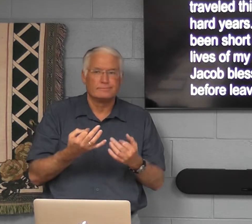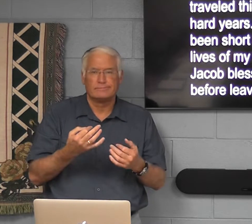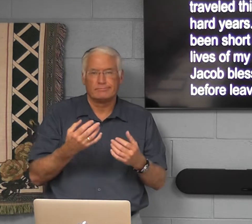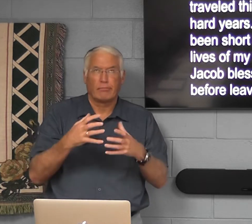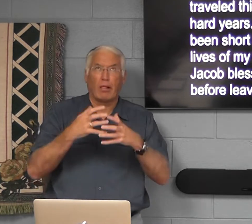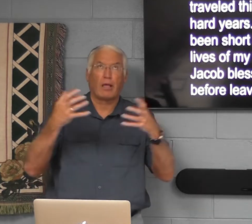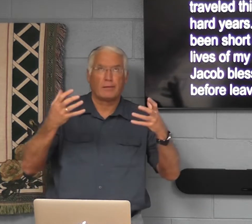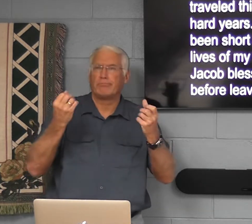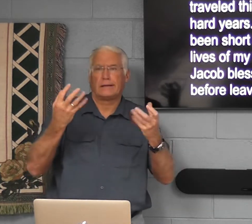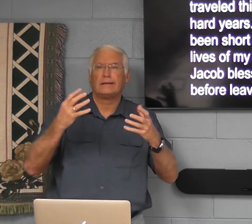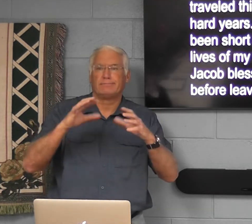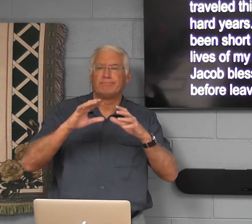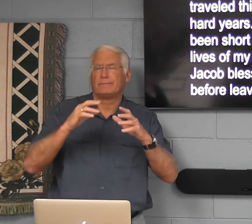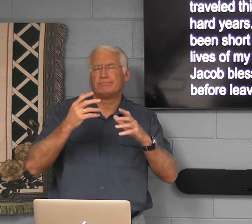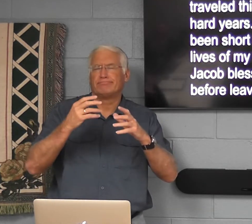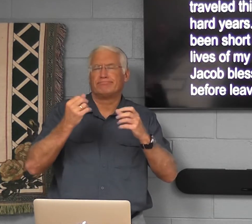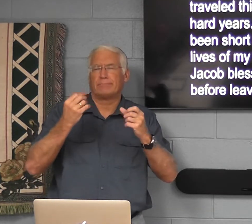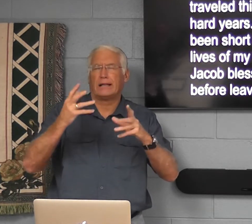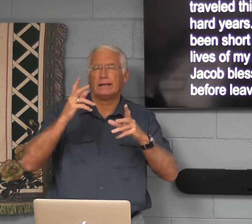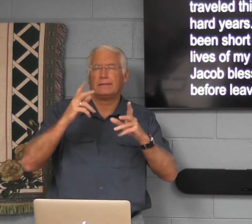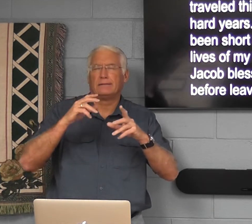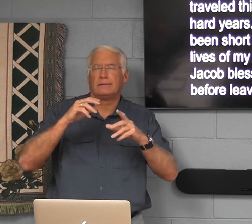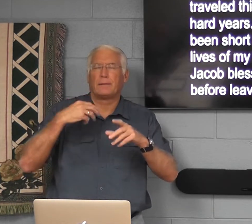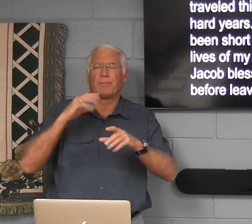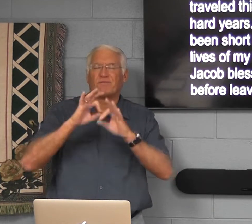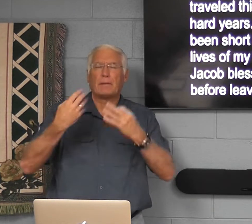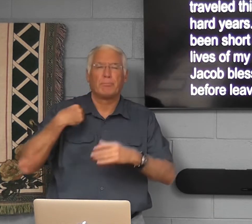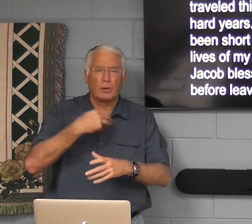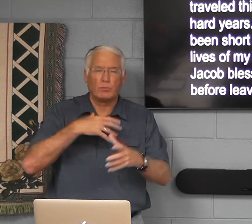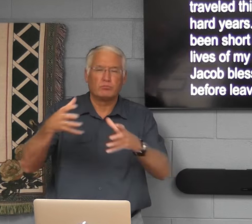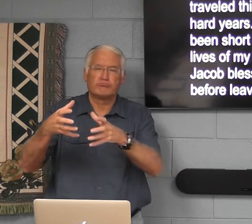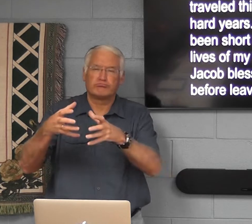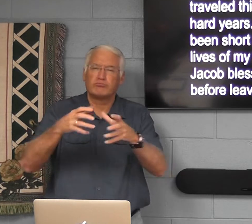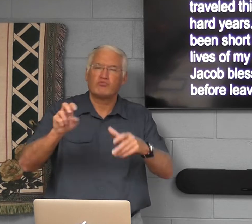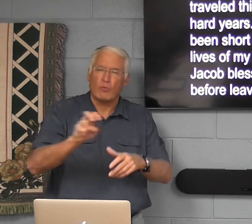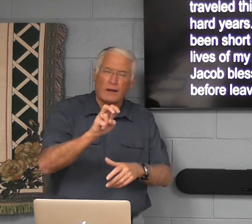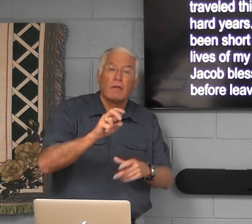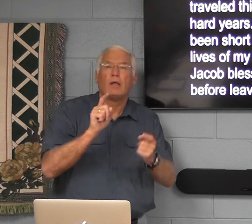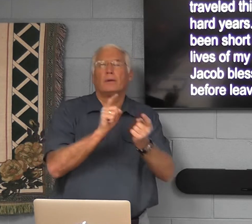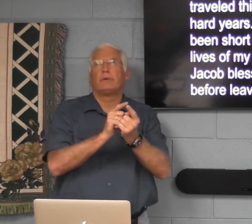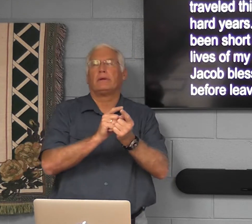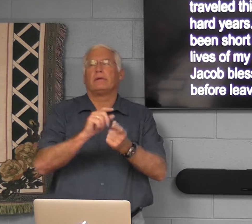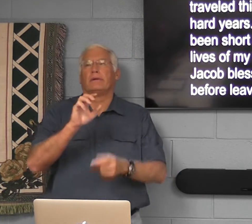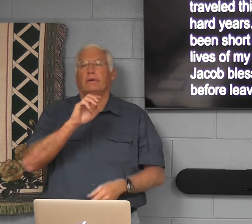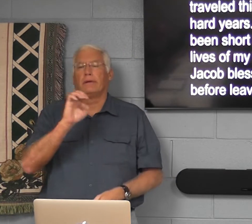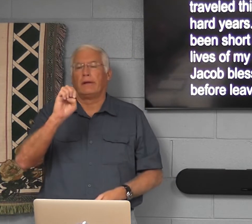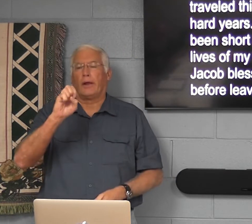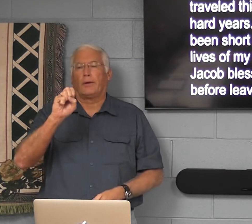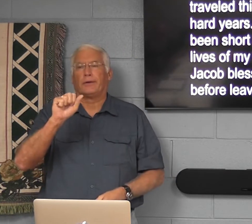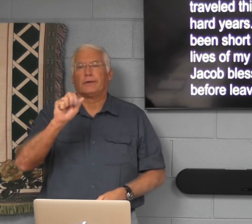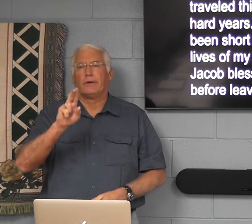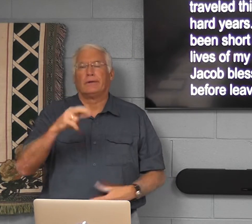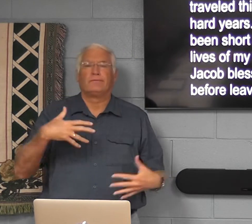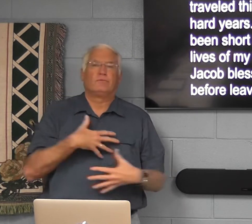So it's Jacob's family, you know, had a lot of family that